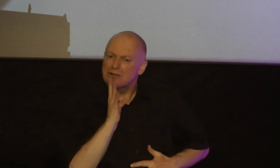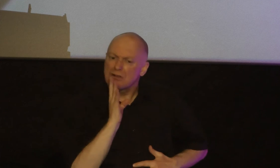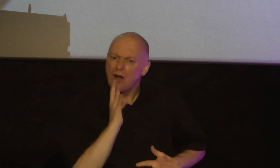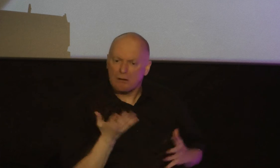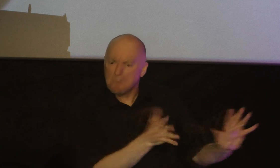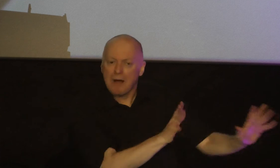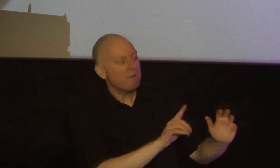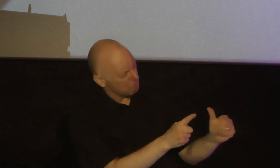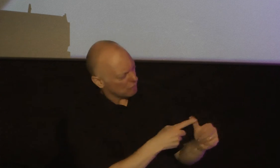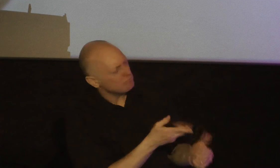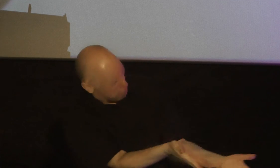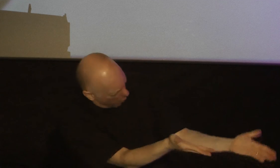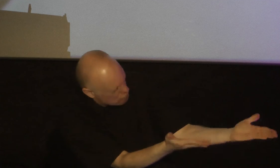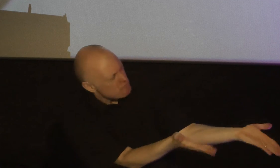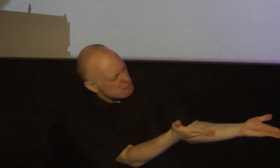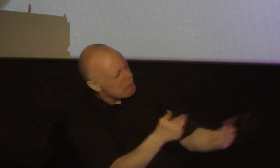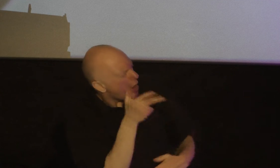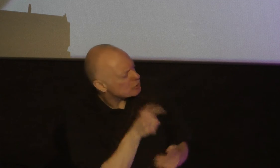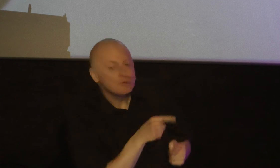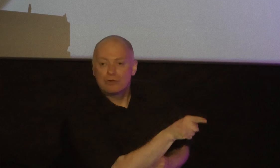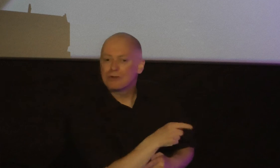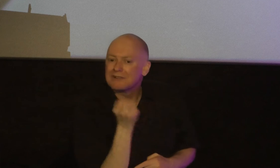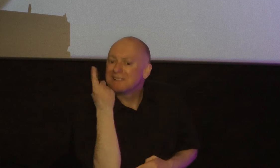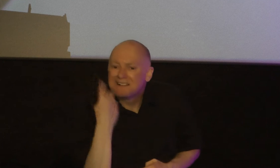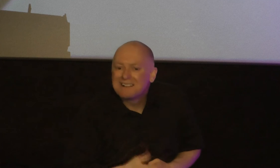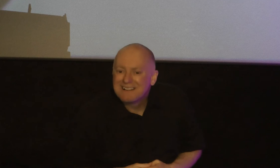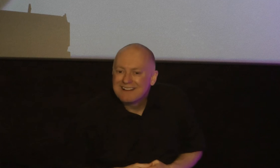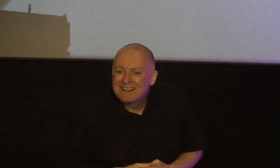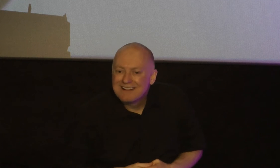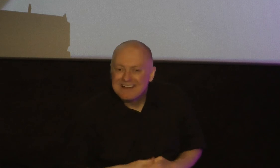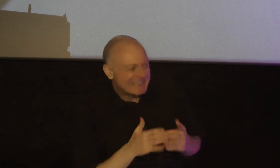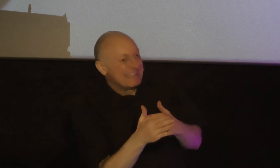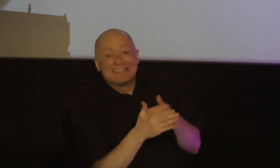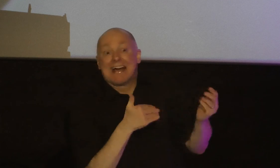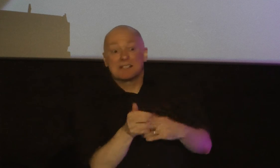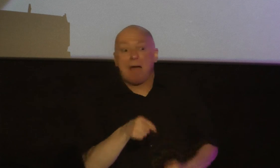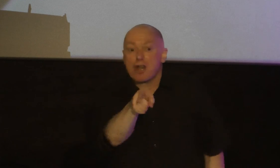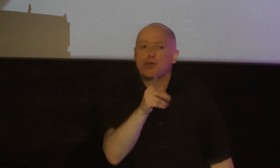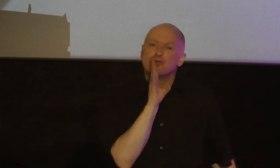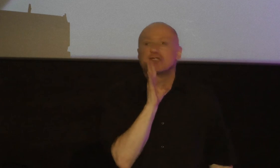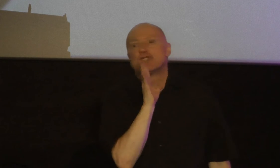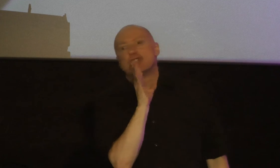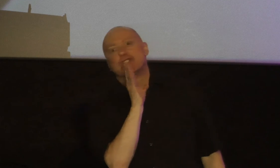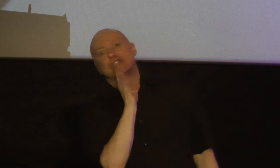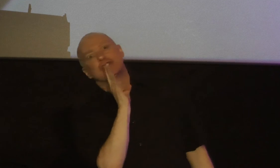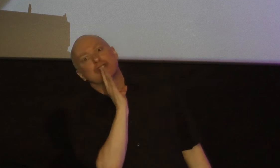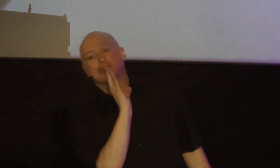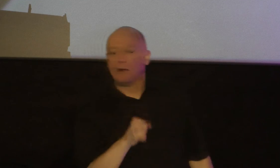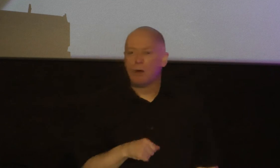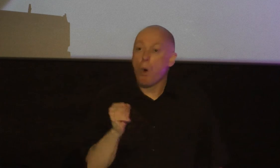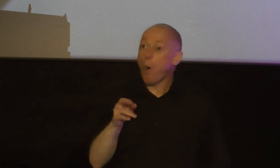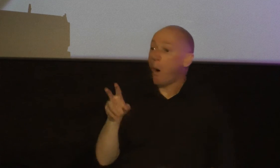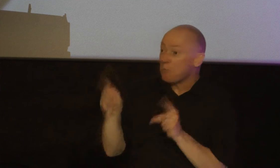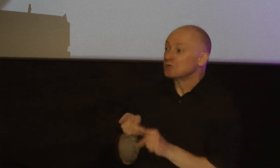got to be our disposition it doesn't matter what your personality is like it doesn't matter if you're the most talkative person in the room or you're the most quiet person in the room